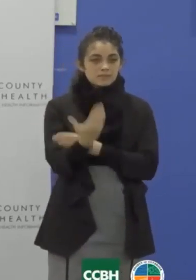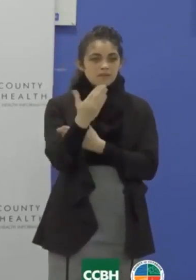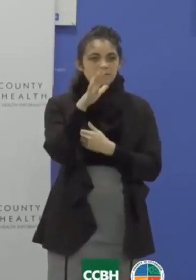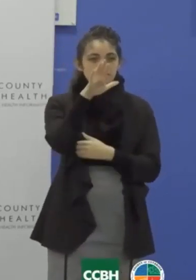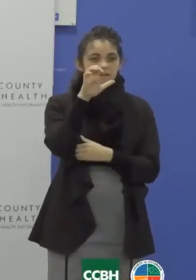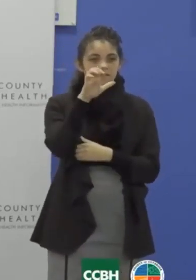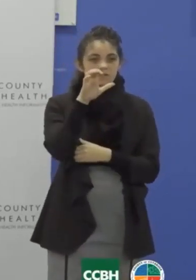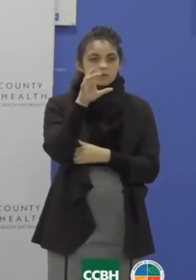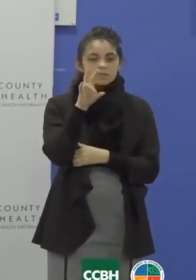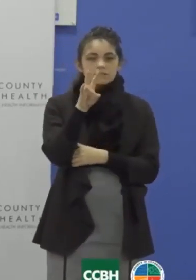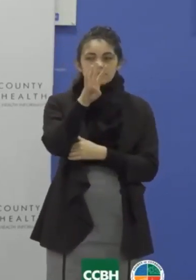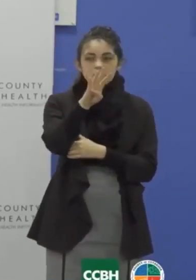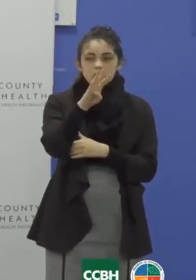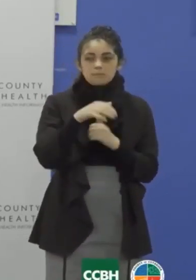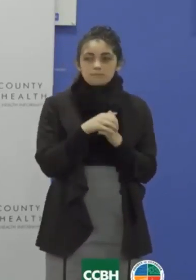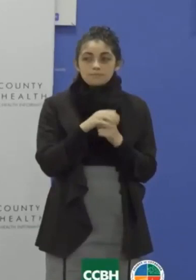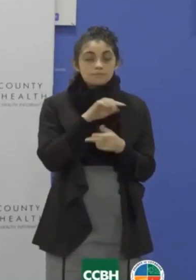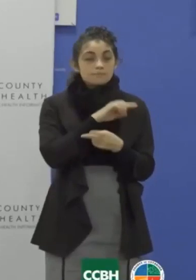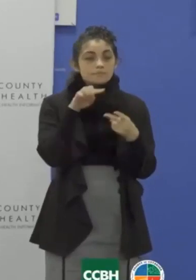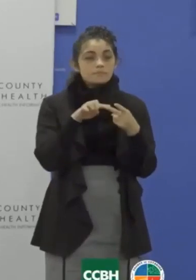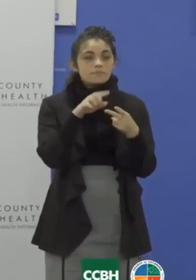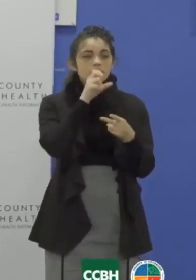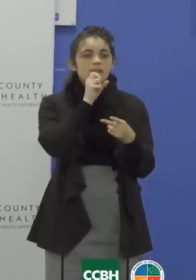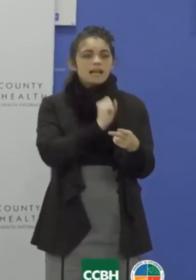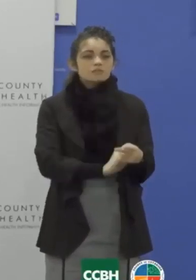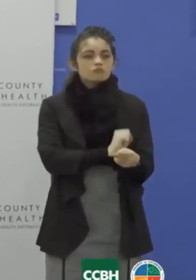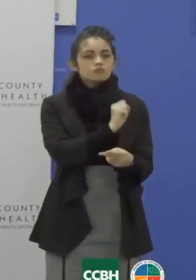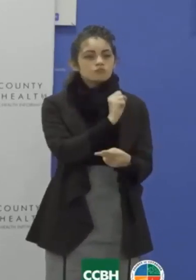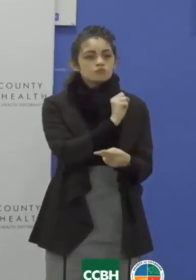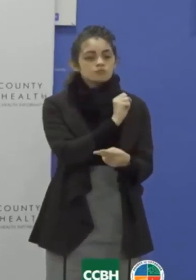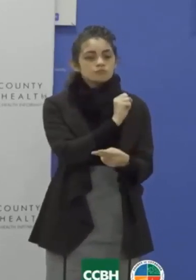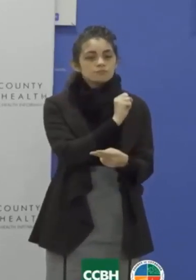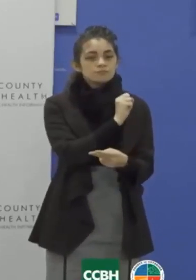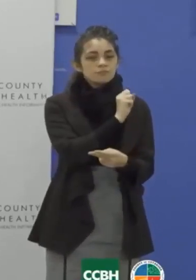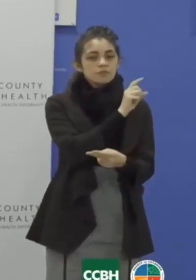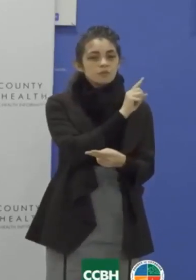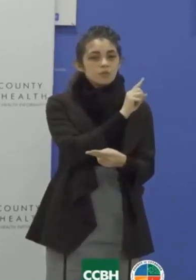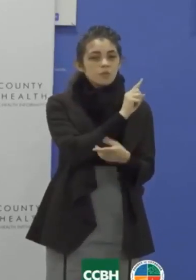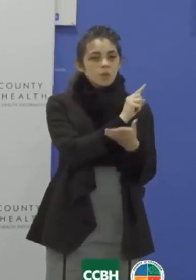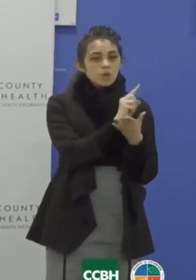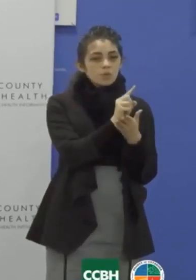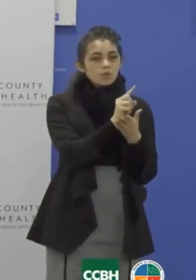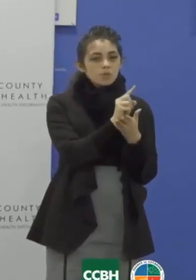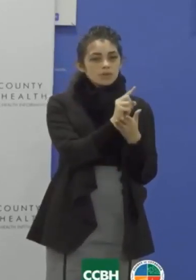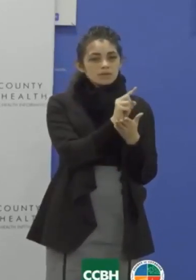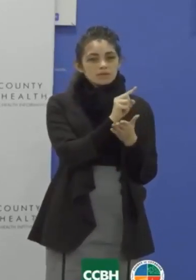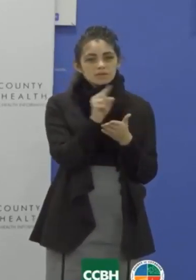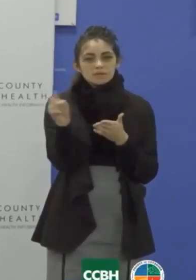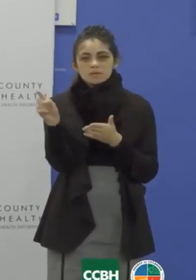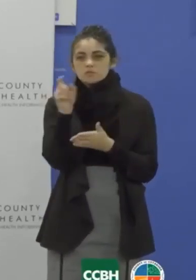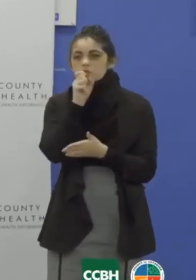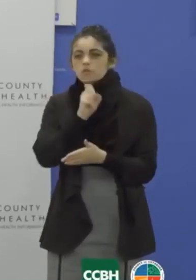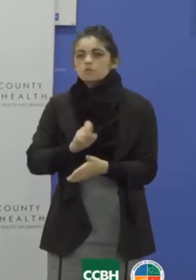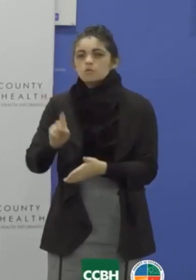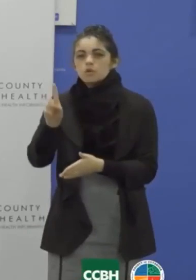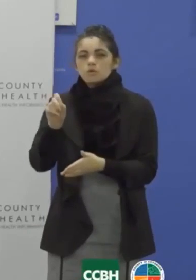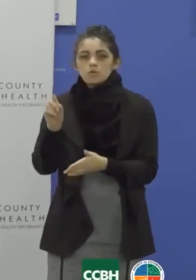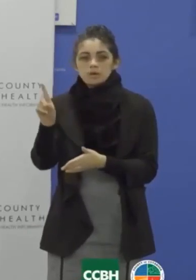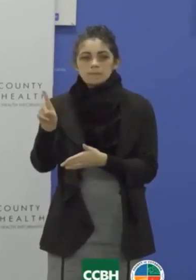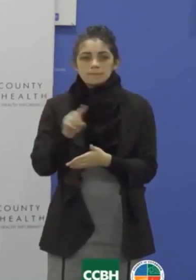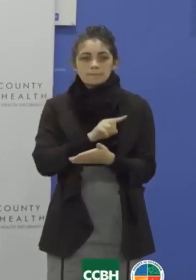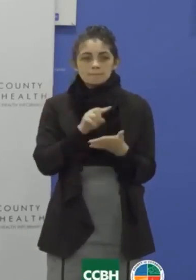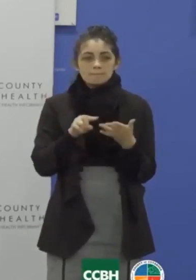574. The age range for these cases is one week of age to 101 years of age.